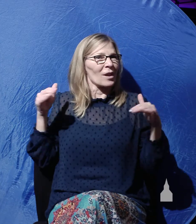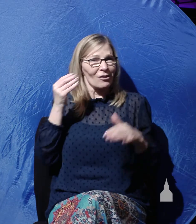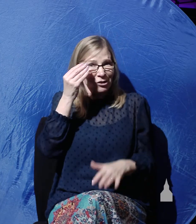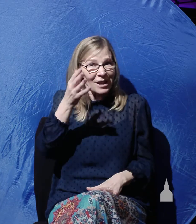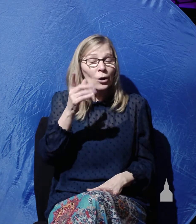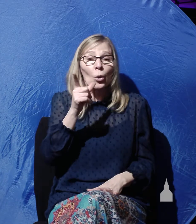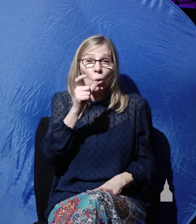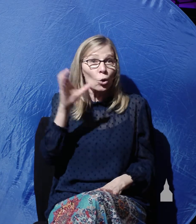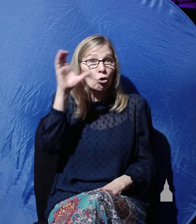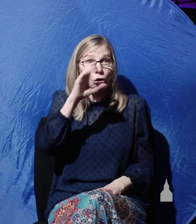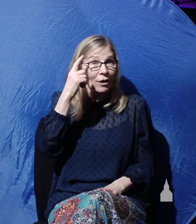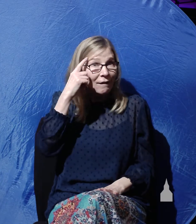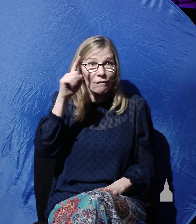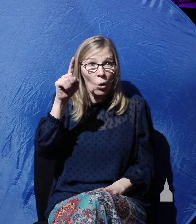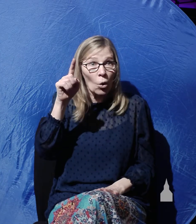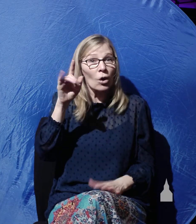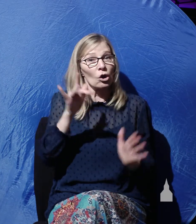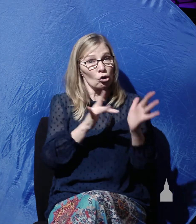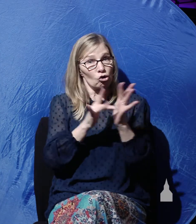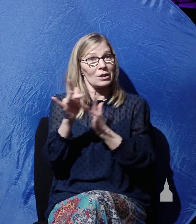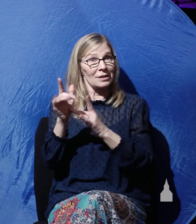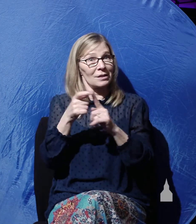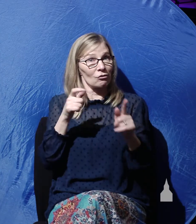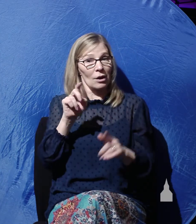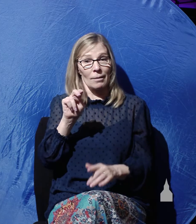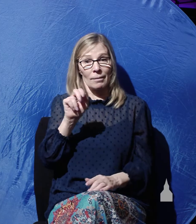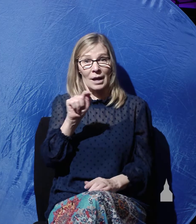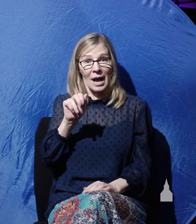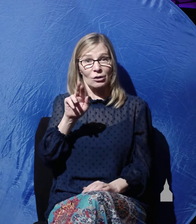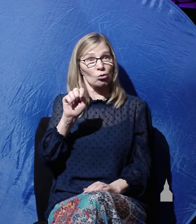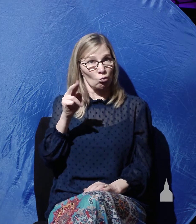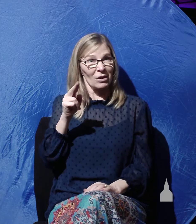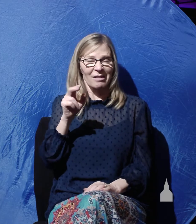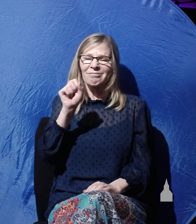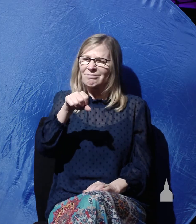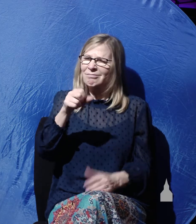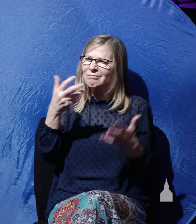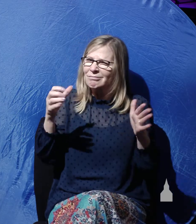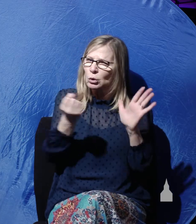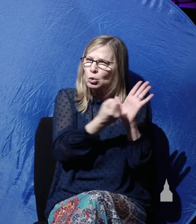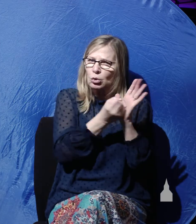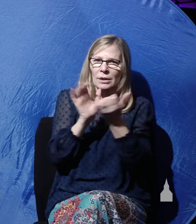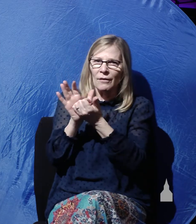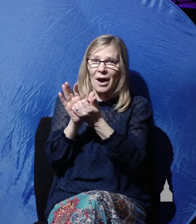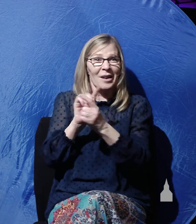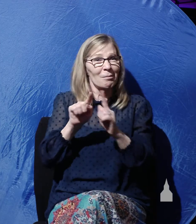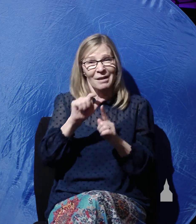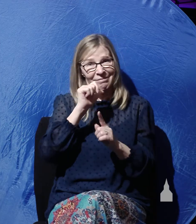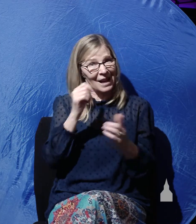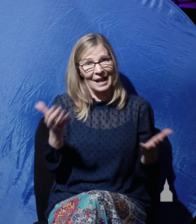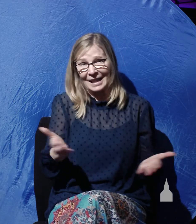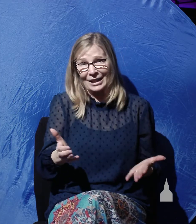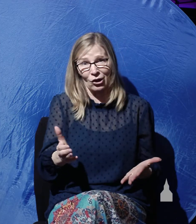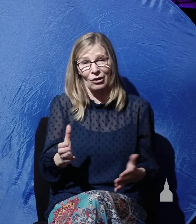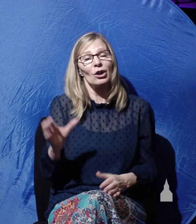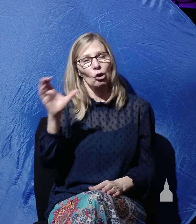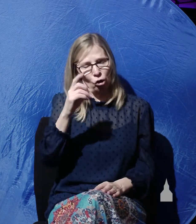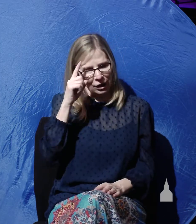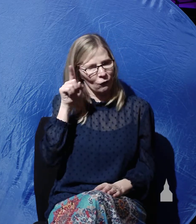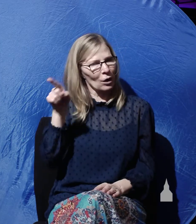Jesus from the town of Nazareth, who was crucified. He isn't here. You're looking for him, but he isn't